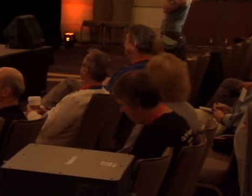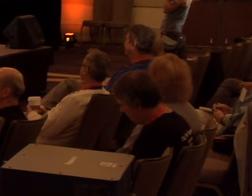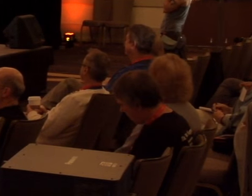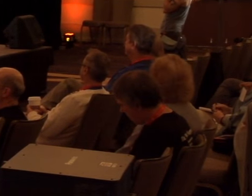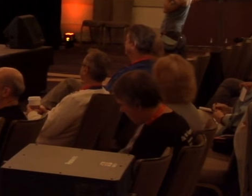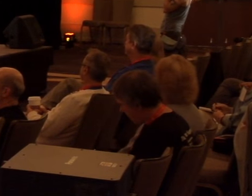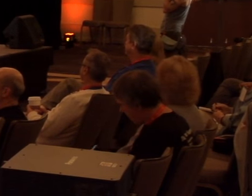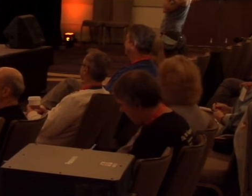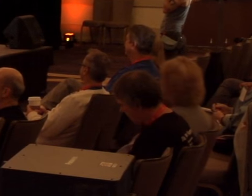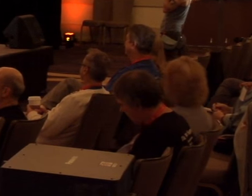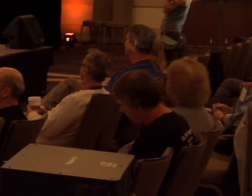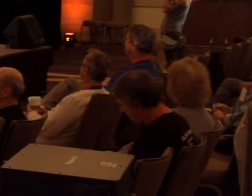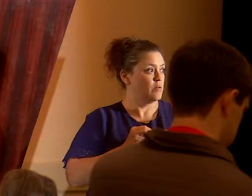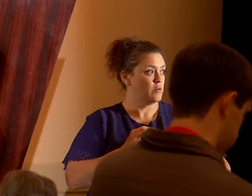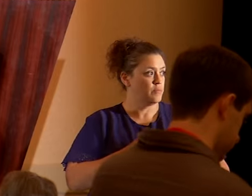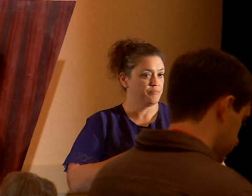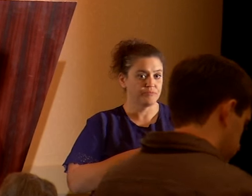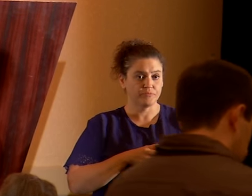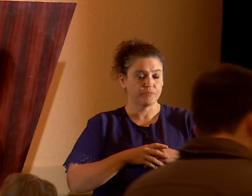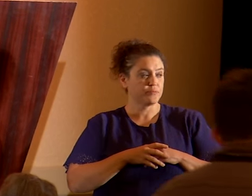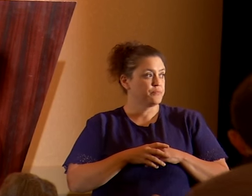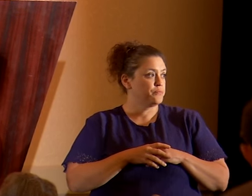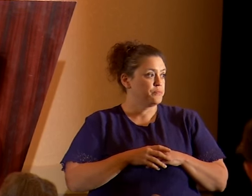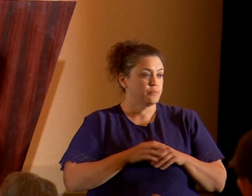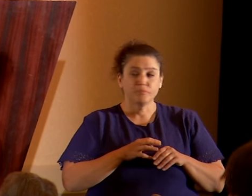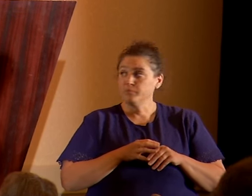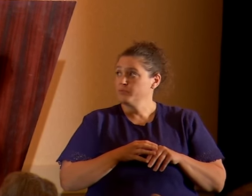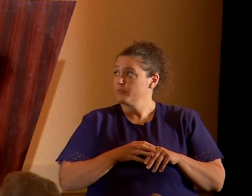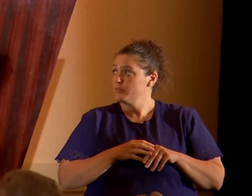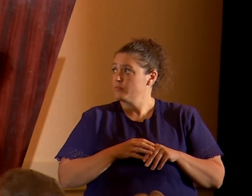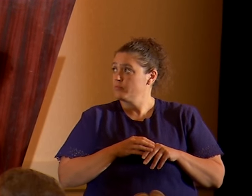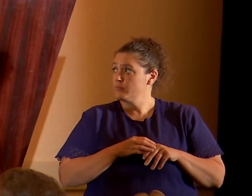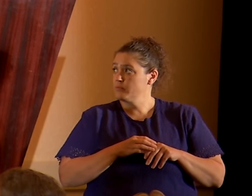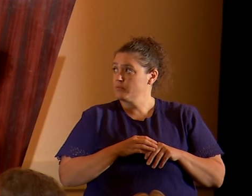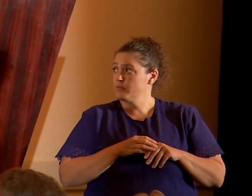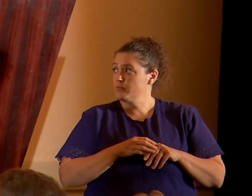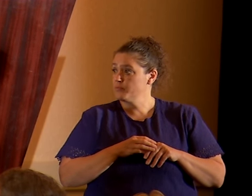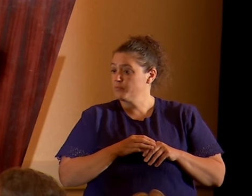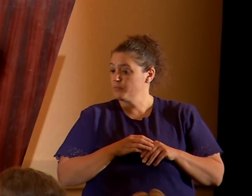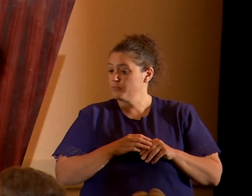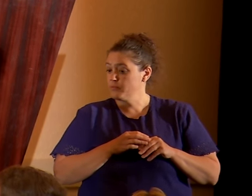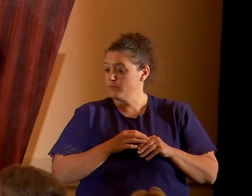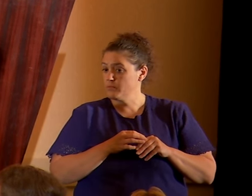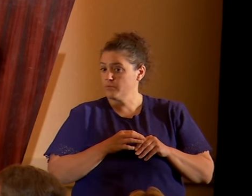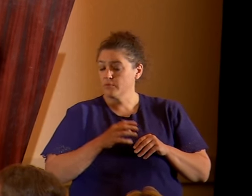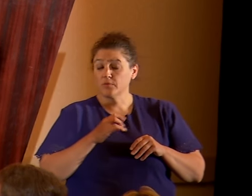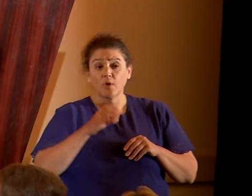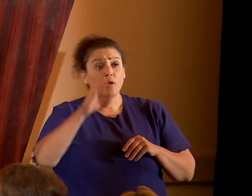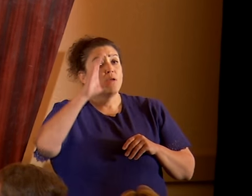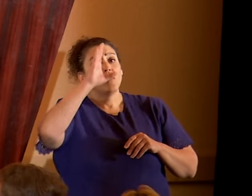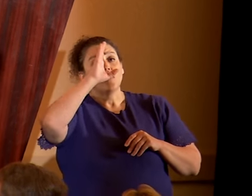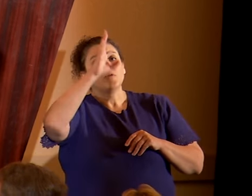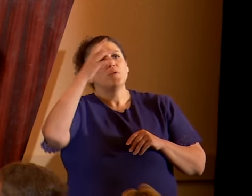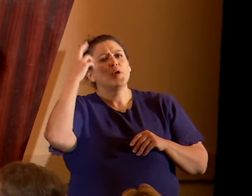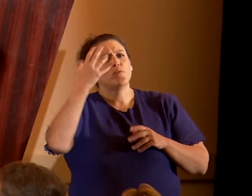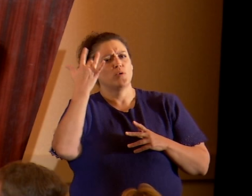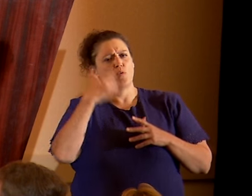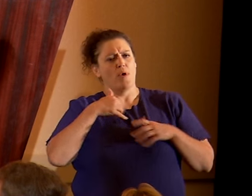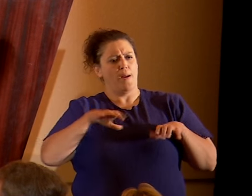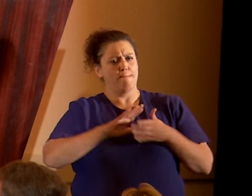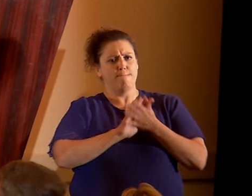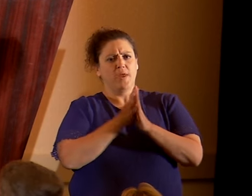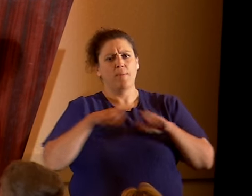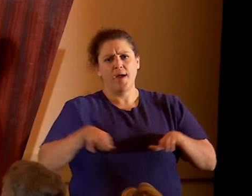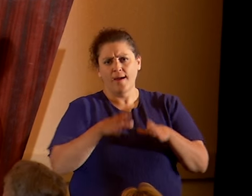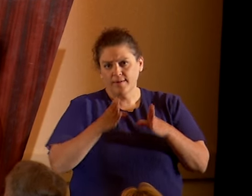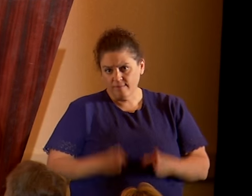Oh wow, I'm using the digital stuff. Well, so the main reason why I became an activist myself is